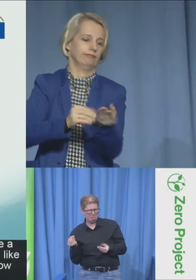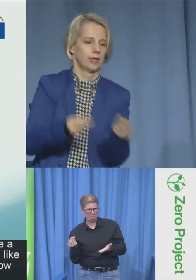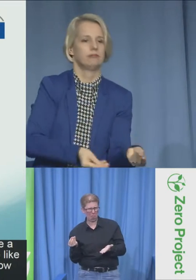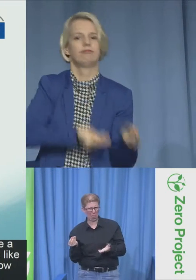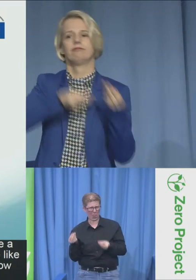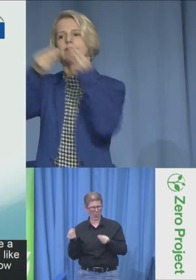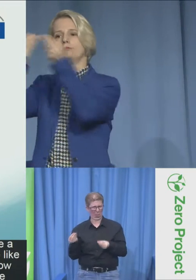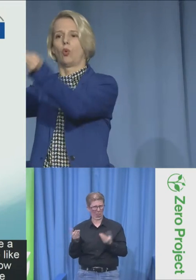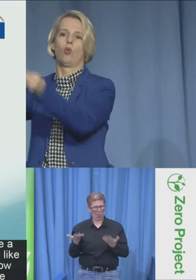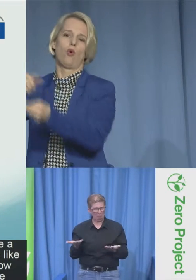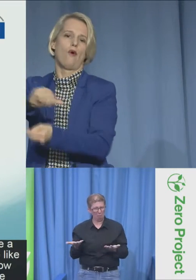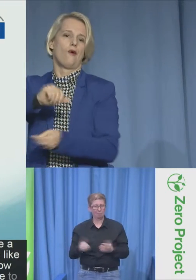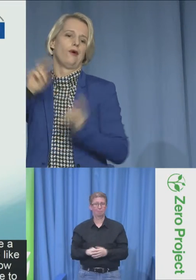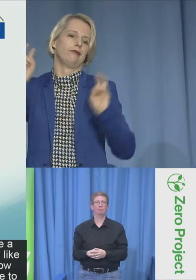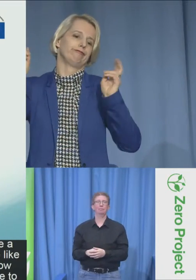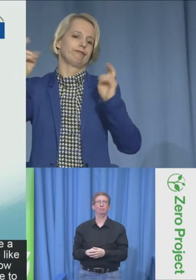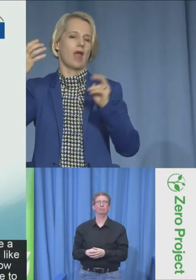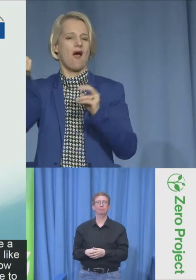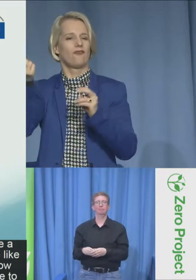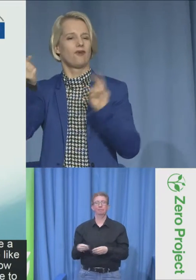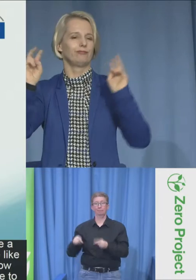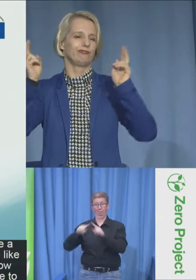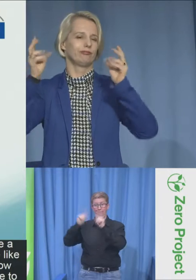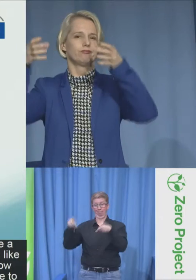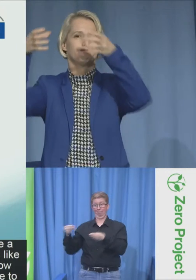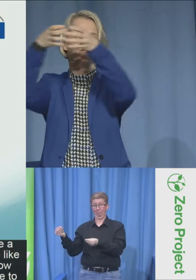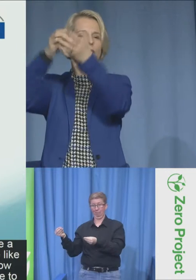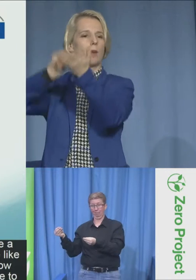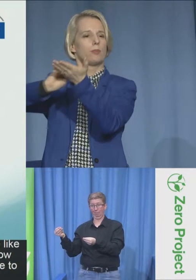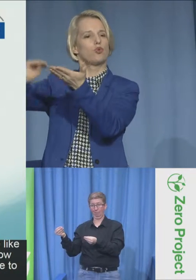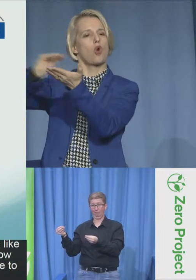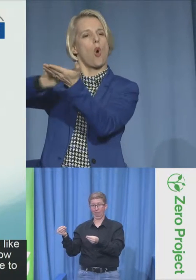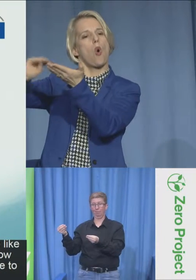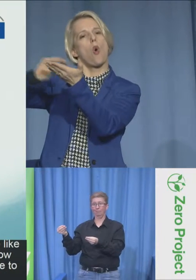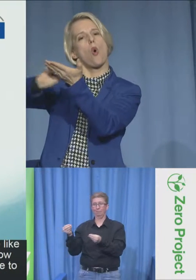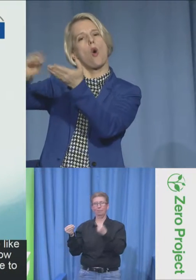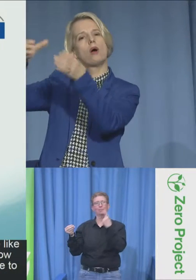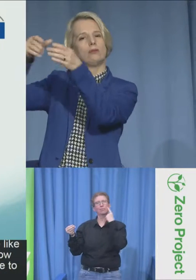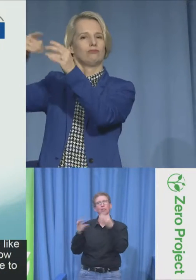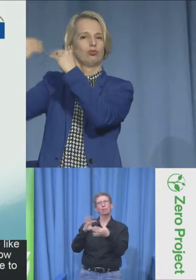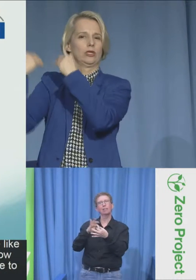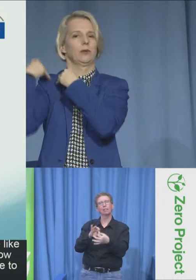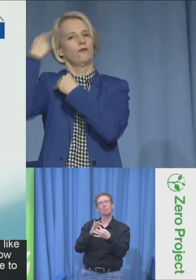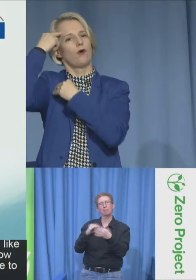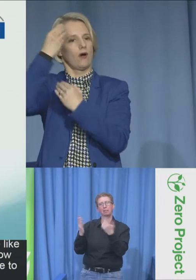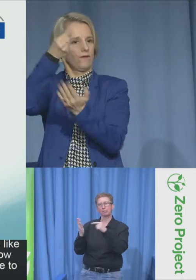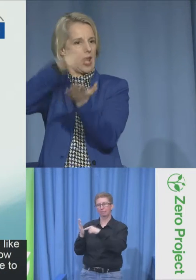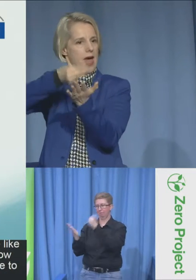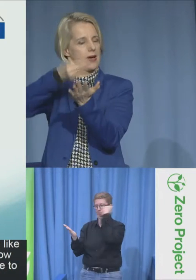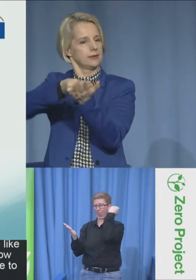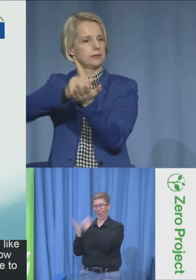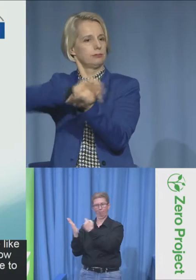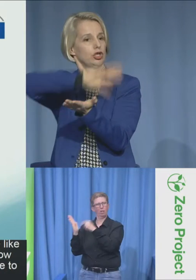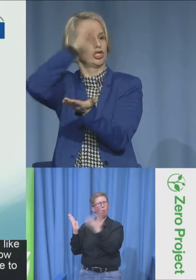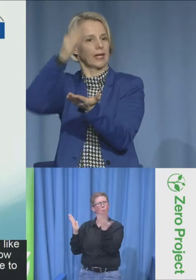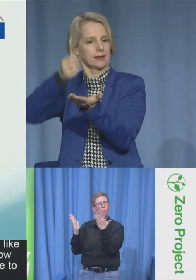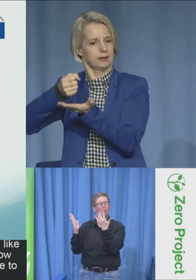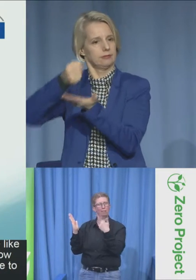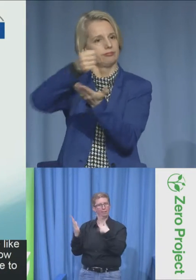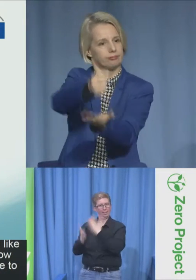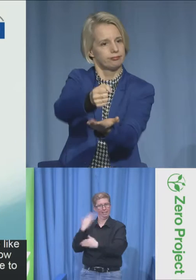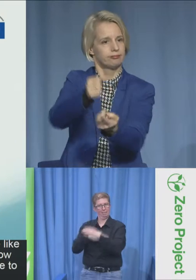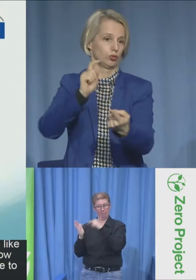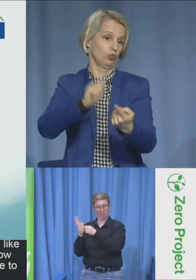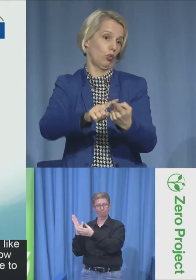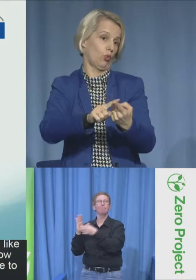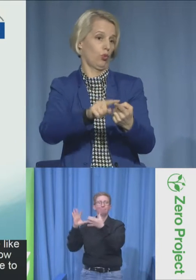that becomes your reasonable accommodation. That then gets passed on to a bureau of